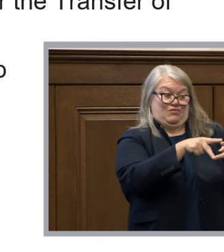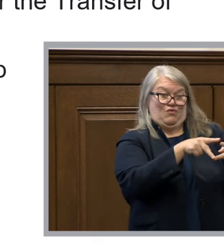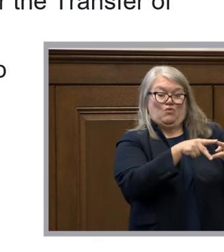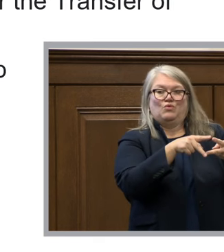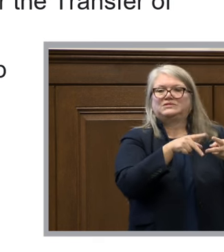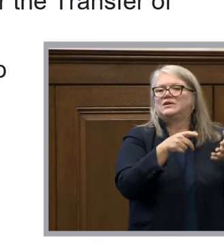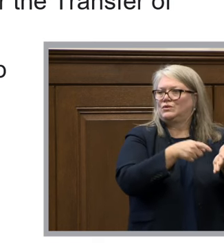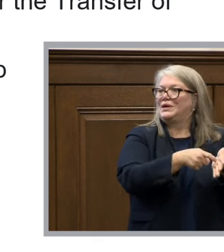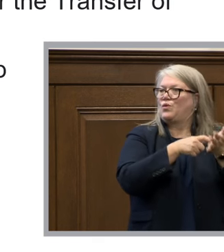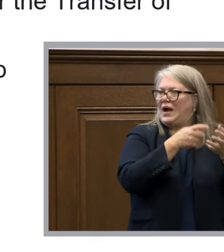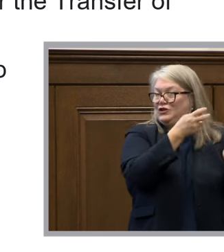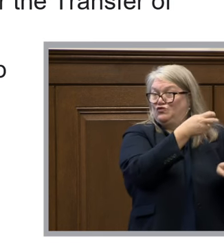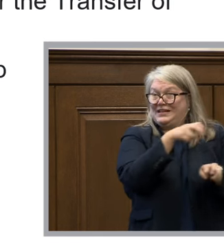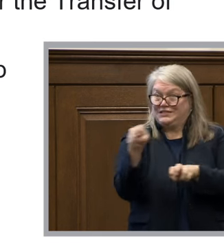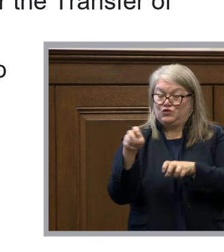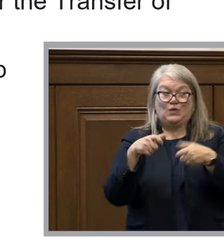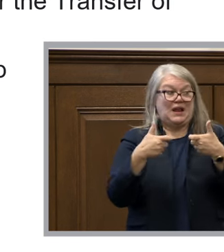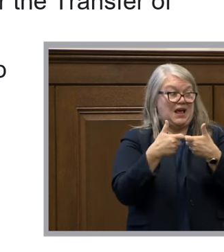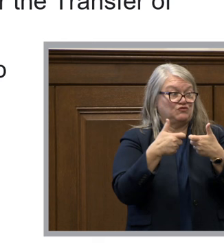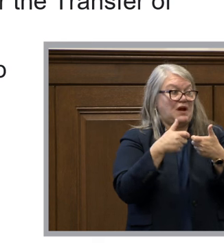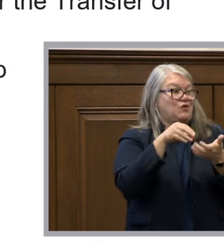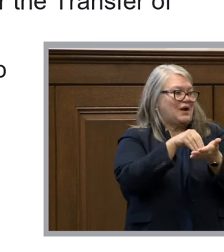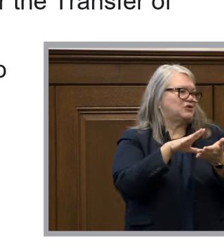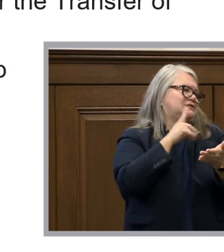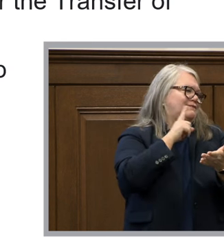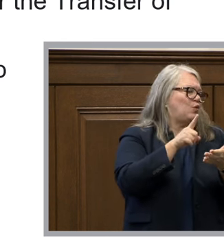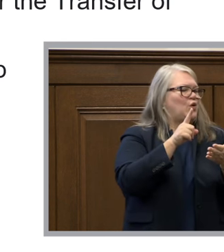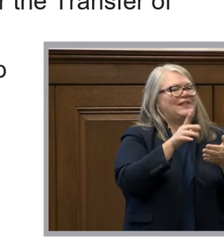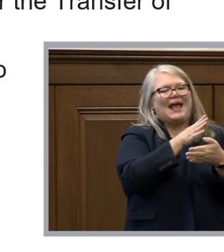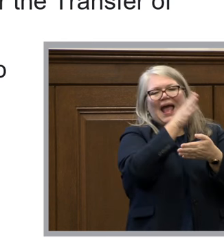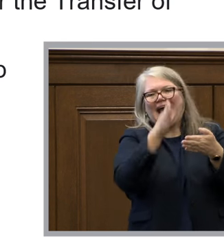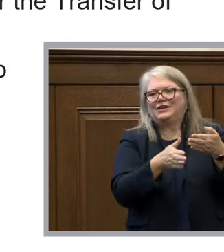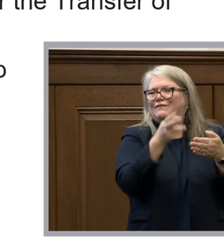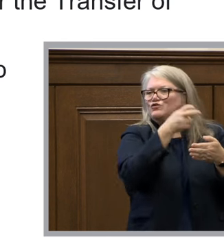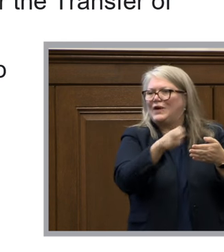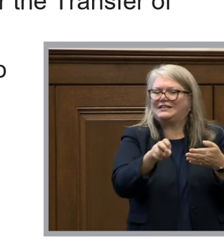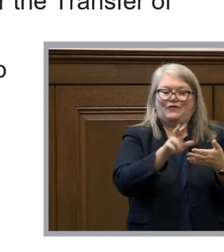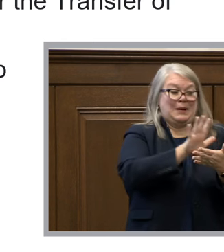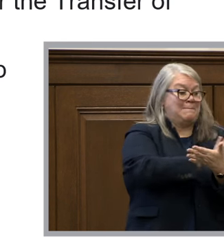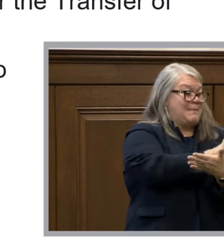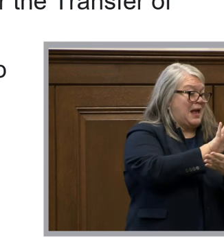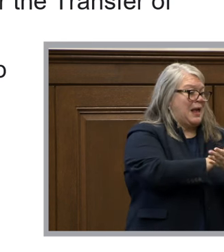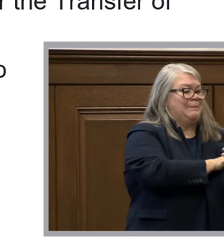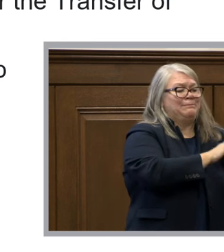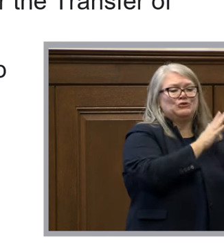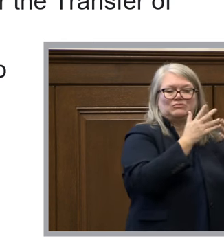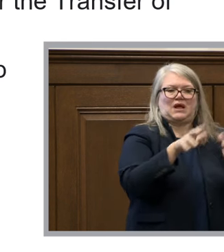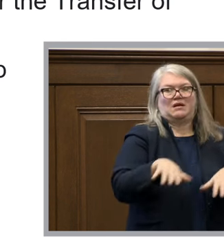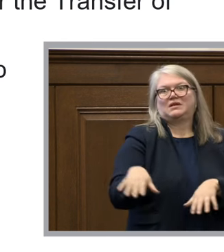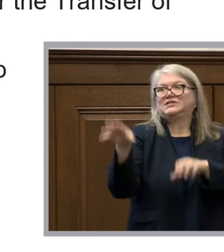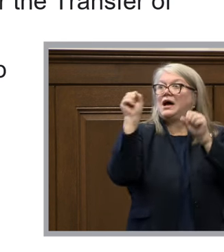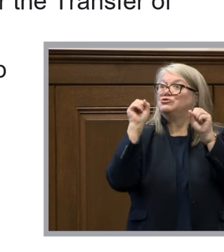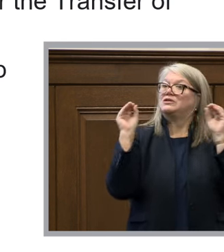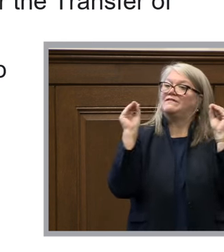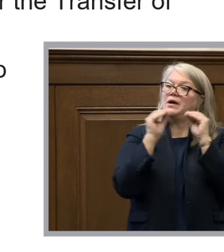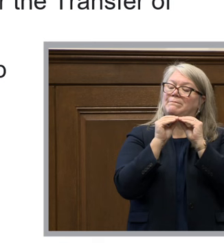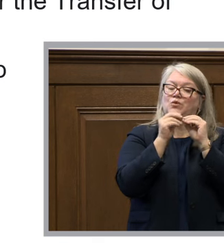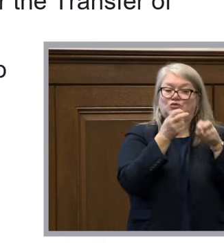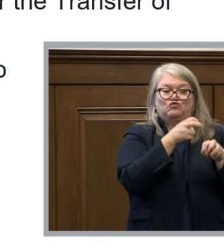this required transition for kind of the end of transferring paper and the adoption of